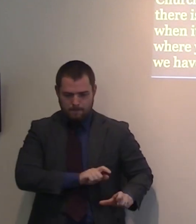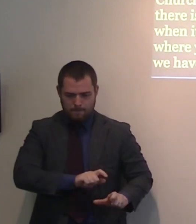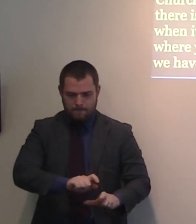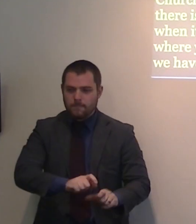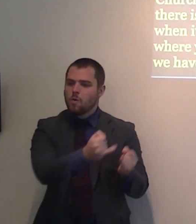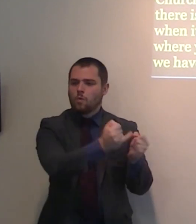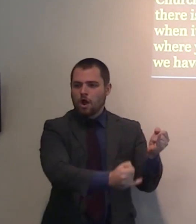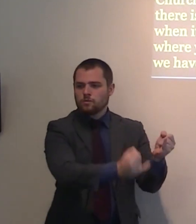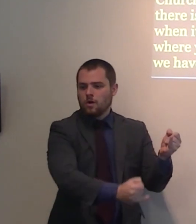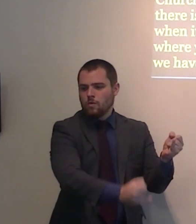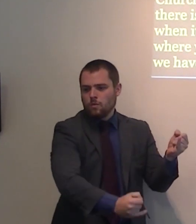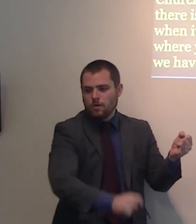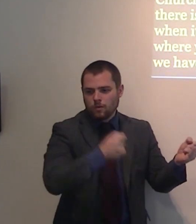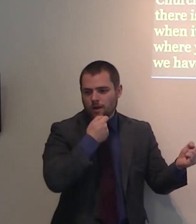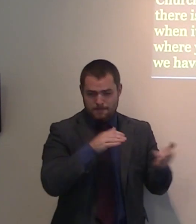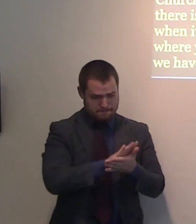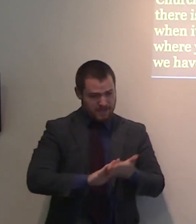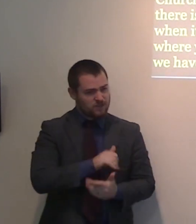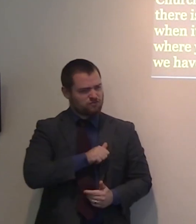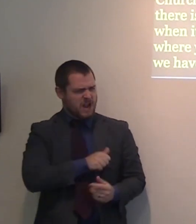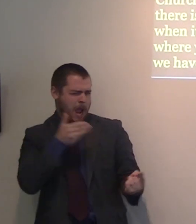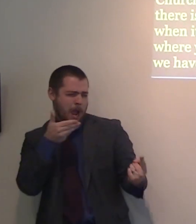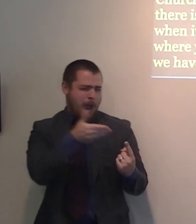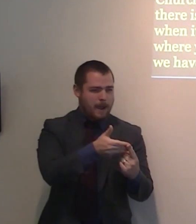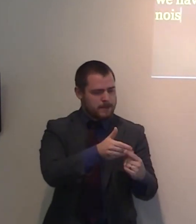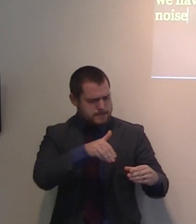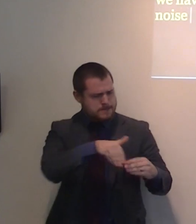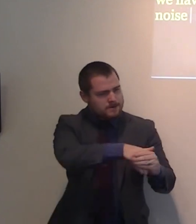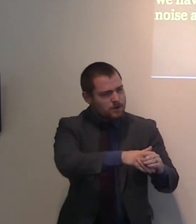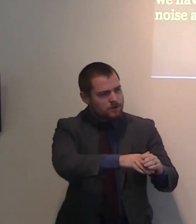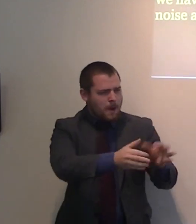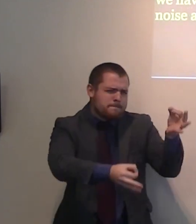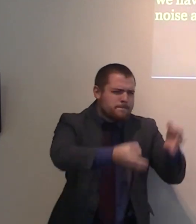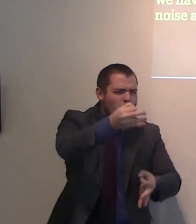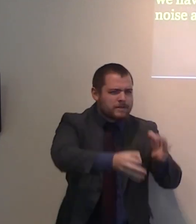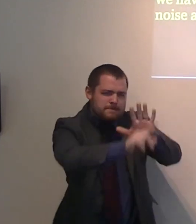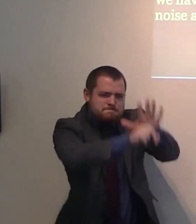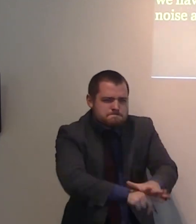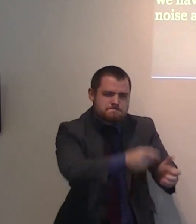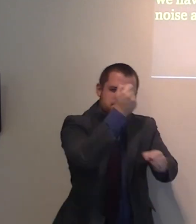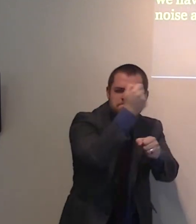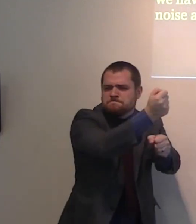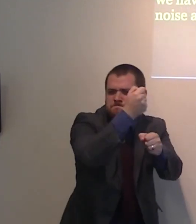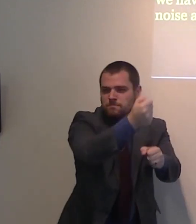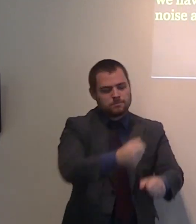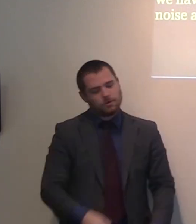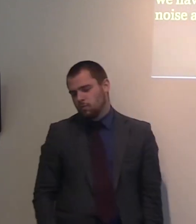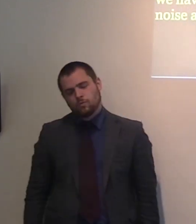That's not our purpose. To change the politicians. To change the ecology. The ecology, the